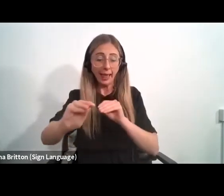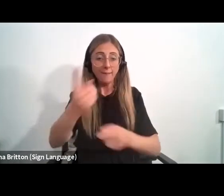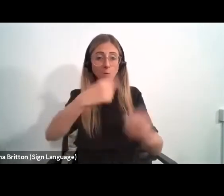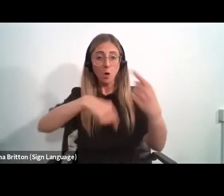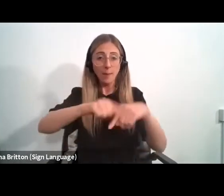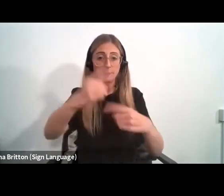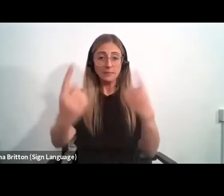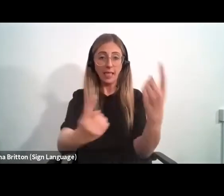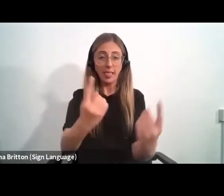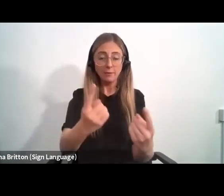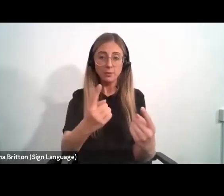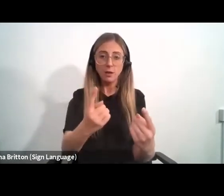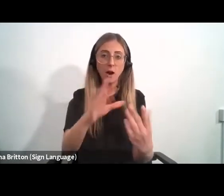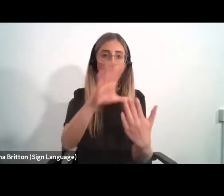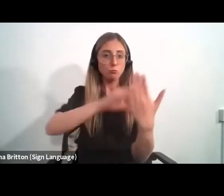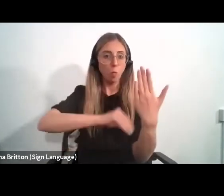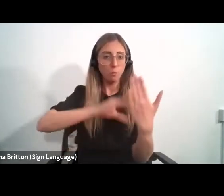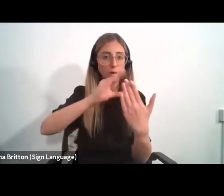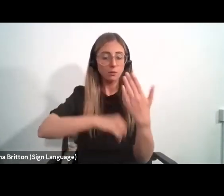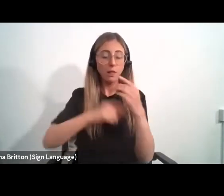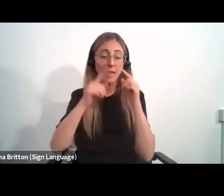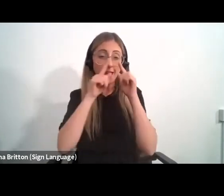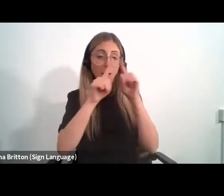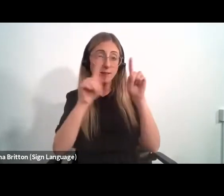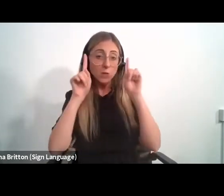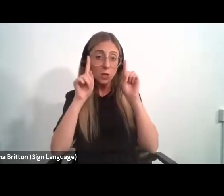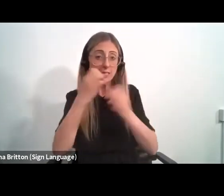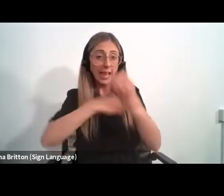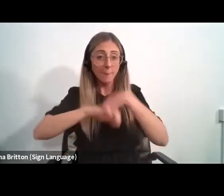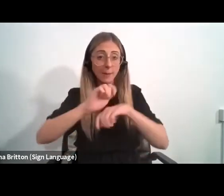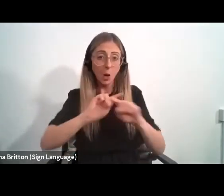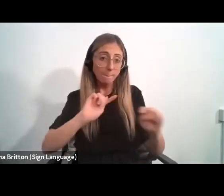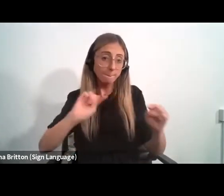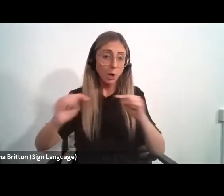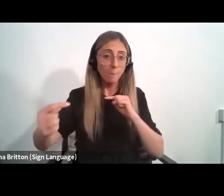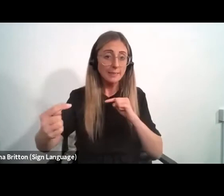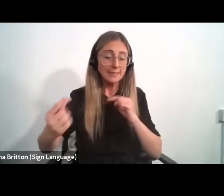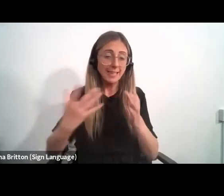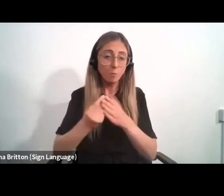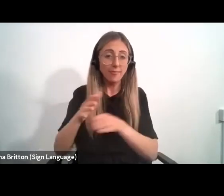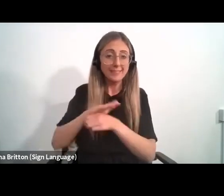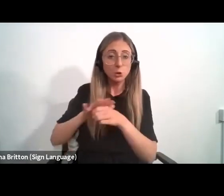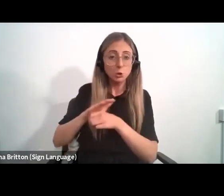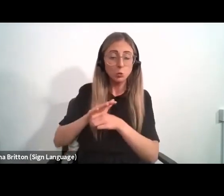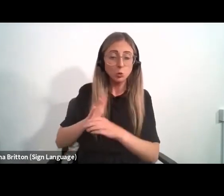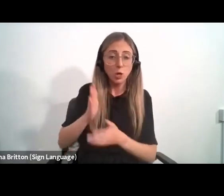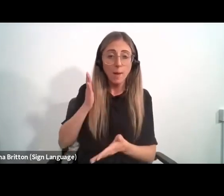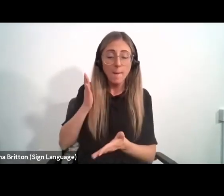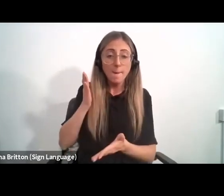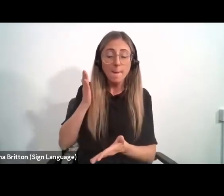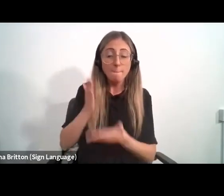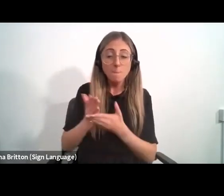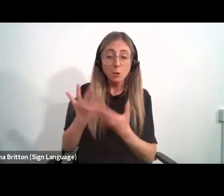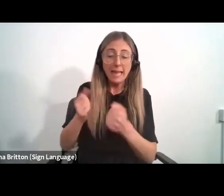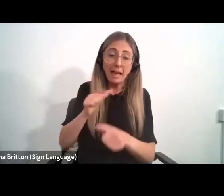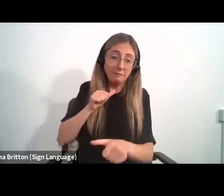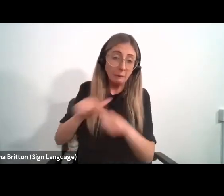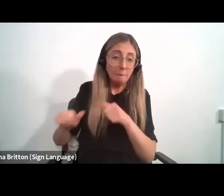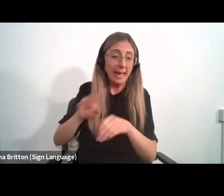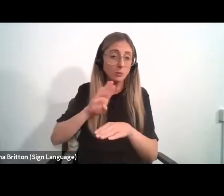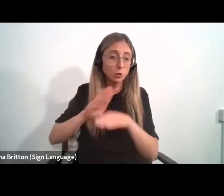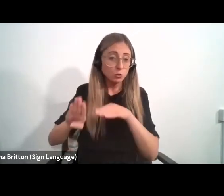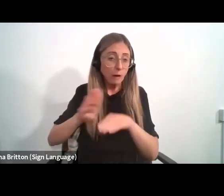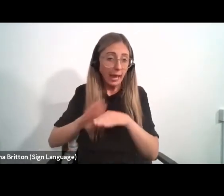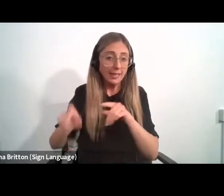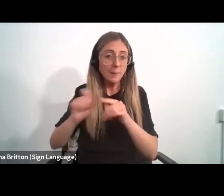students. Universities that aspire to become competitive research institutions must attract the best trained PhD